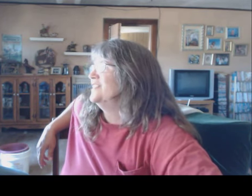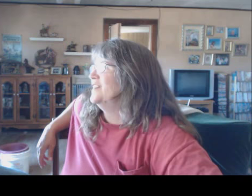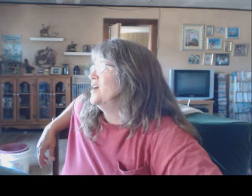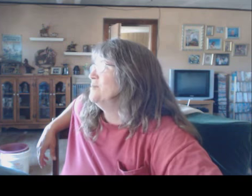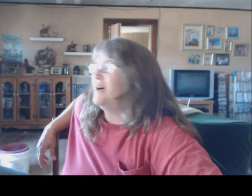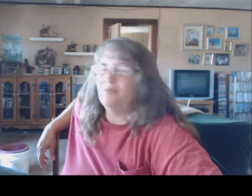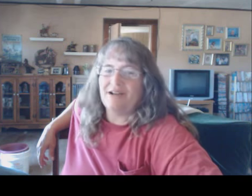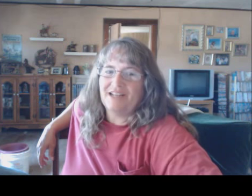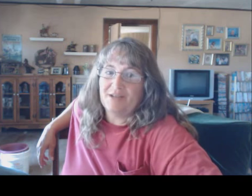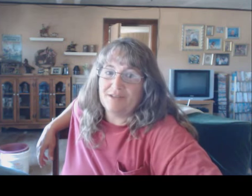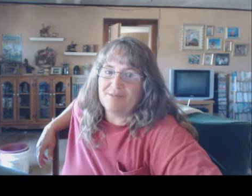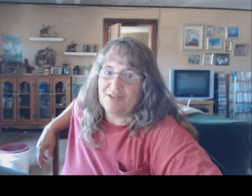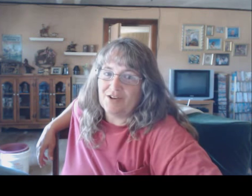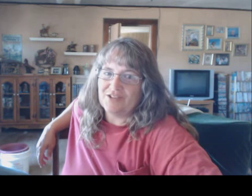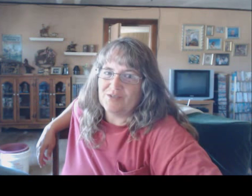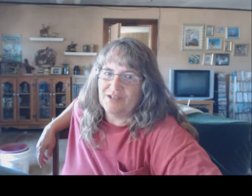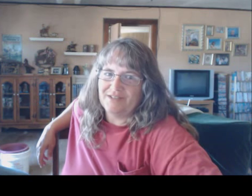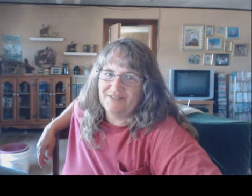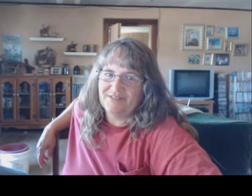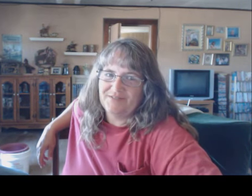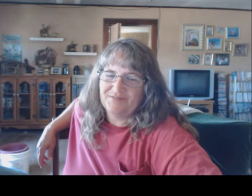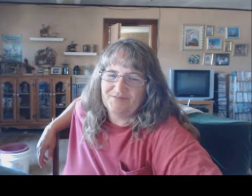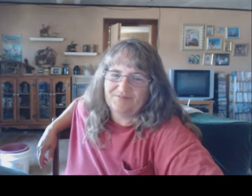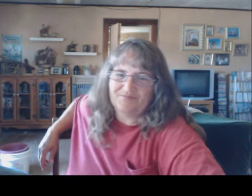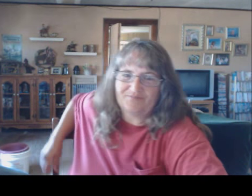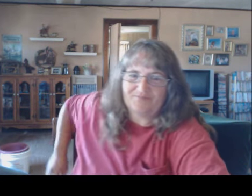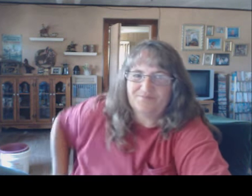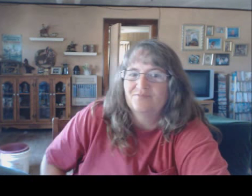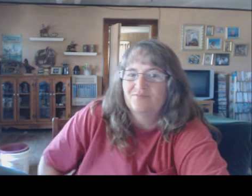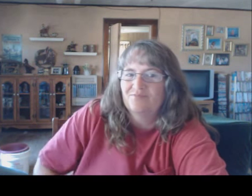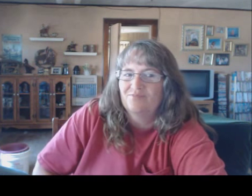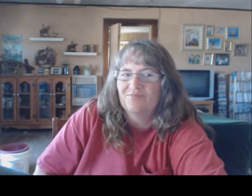No. Bottle of Breaking Human has been the hardest one. Easy as... I don't know.